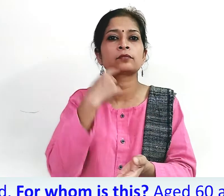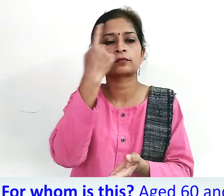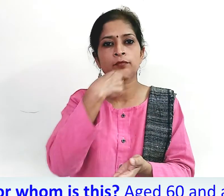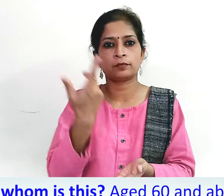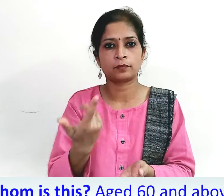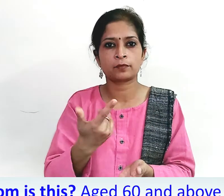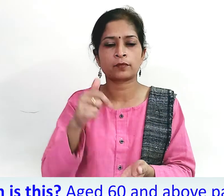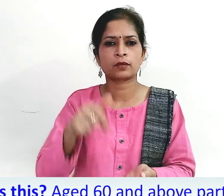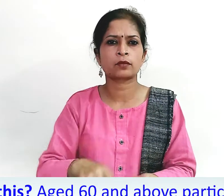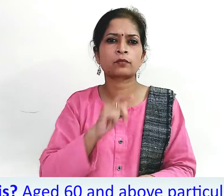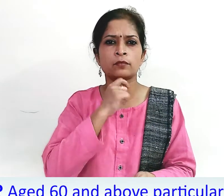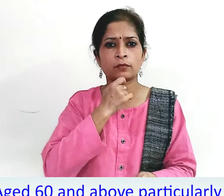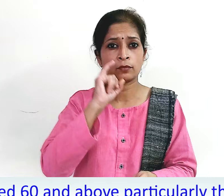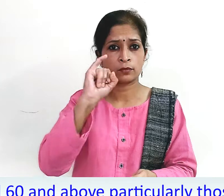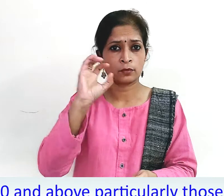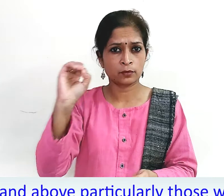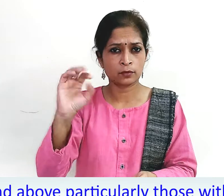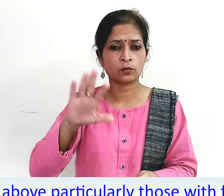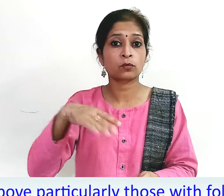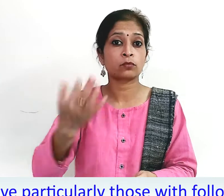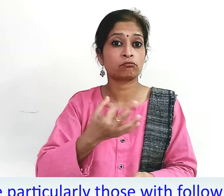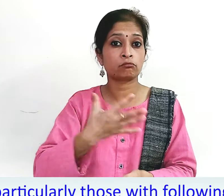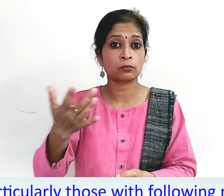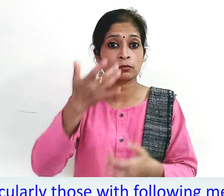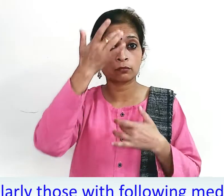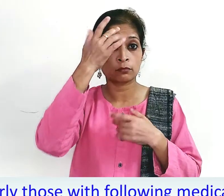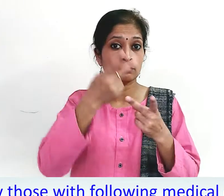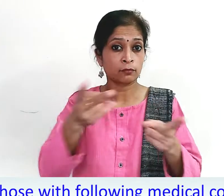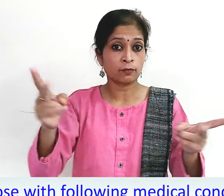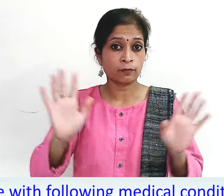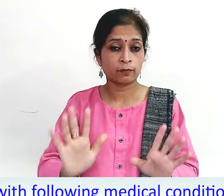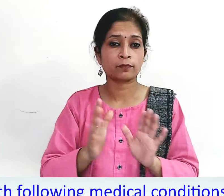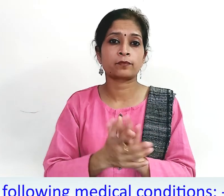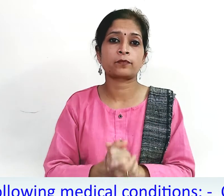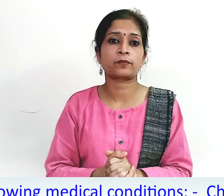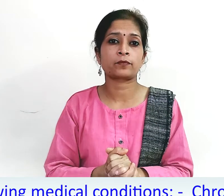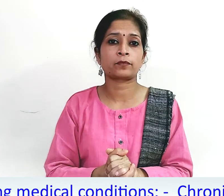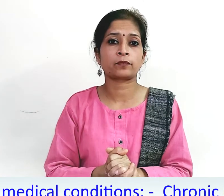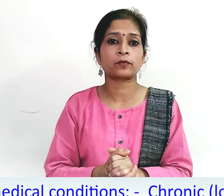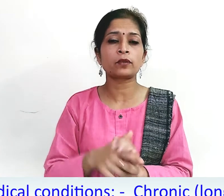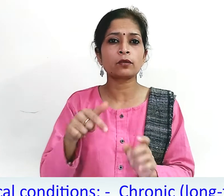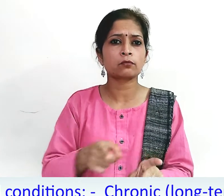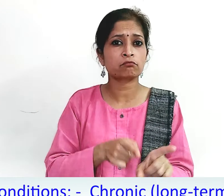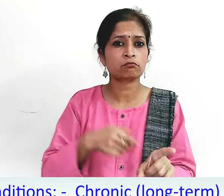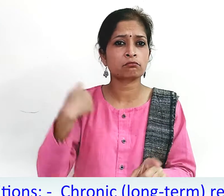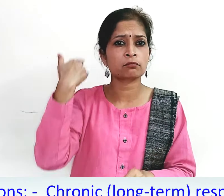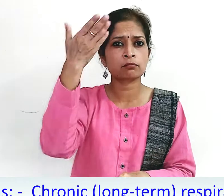Age 60 and above particularly those with following medical conditions. Chronic long-term